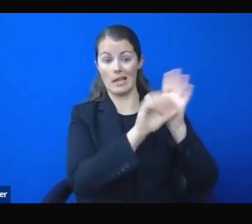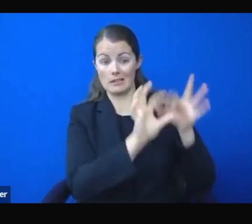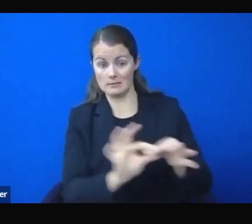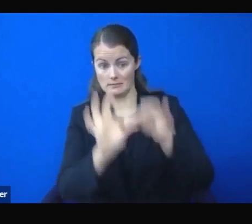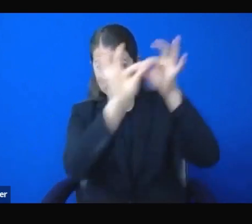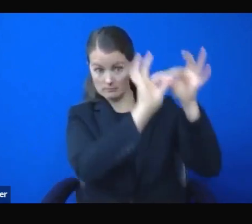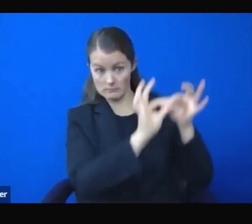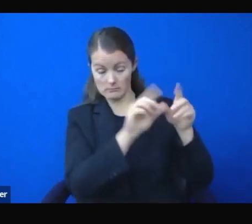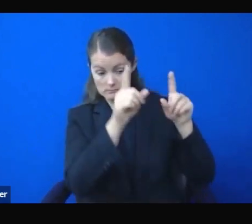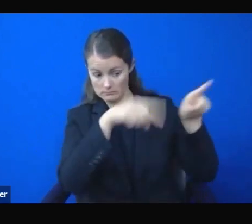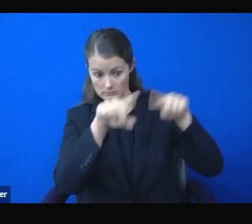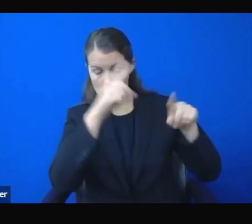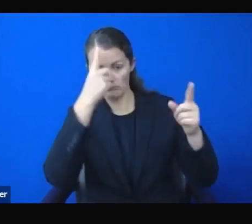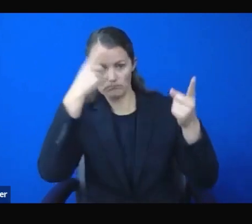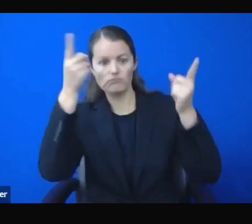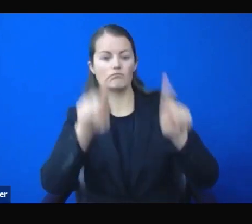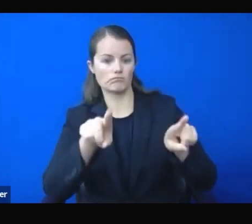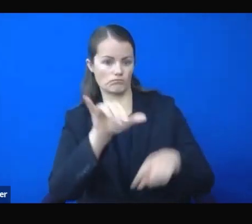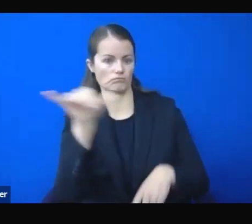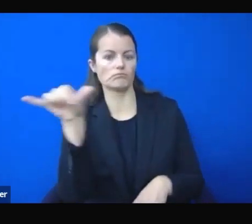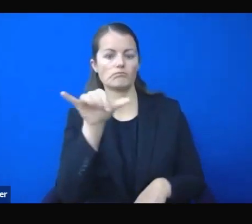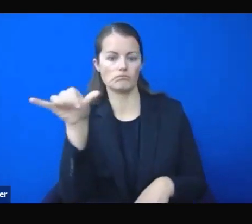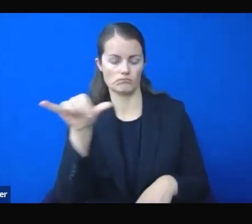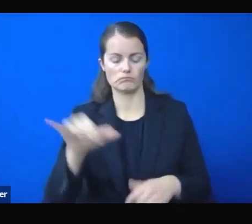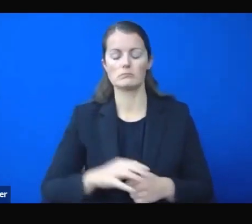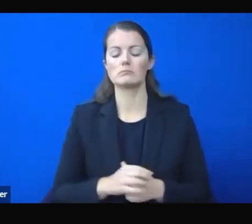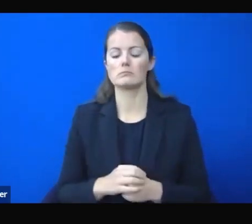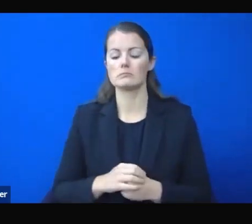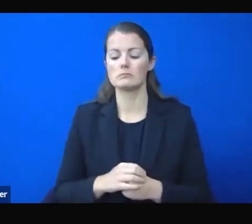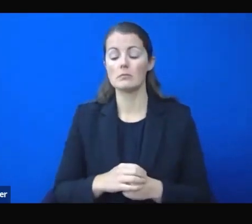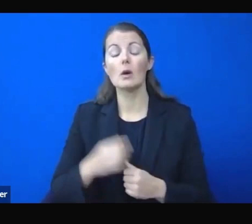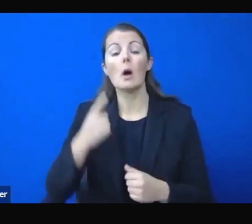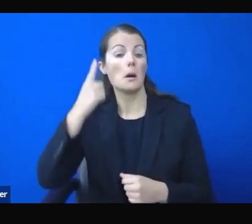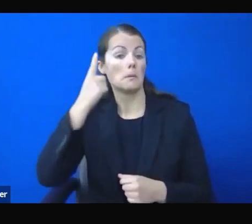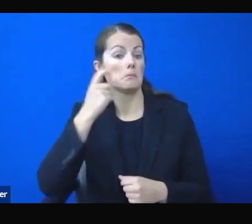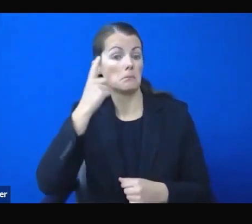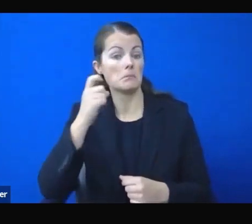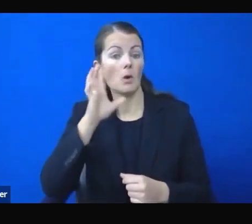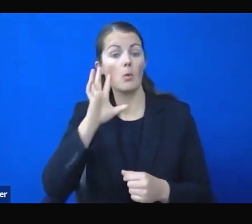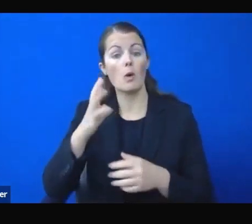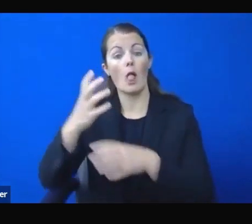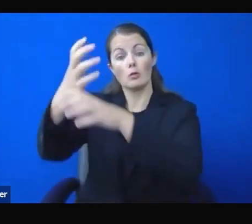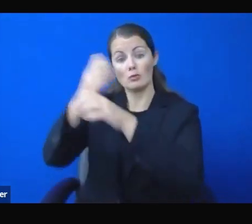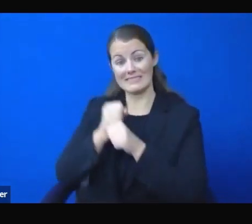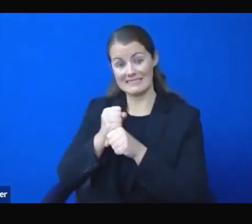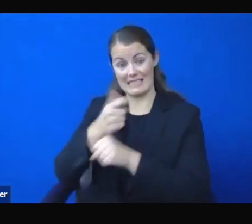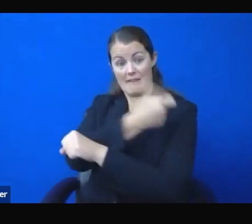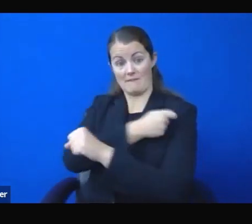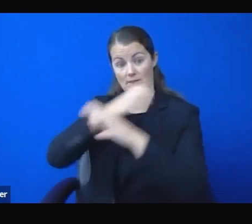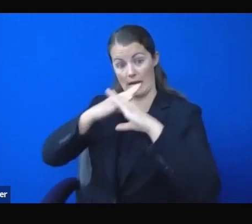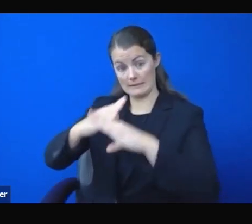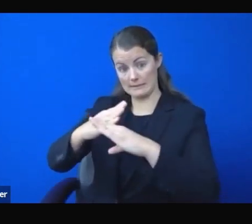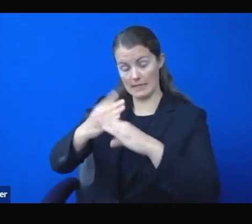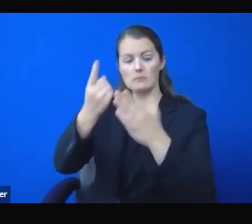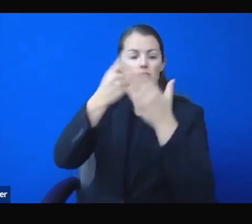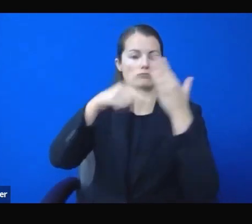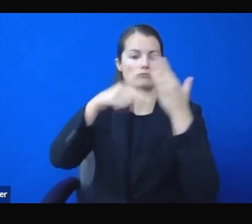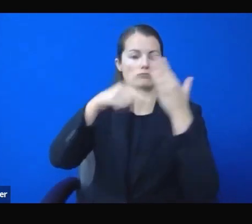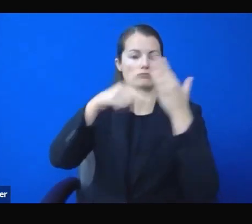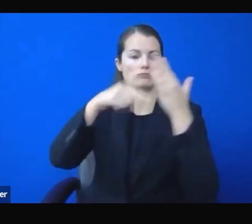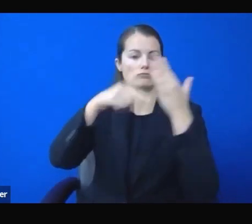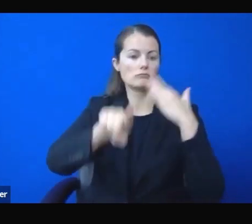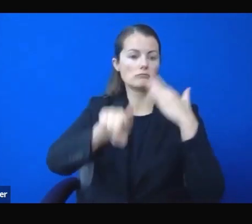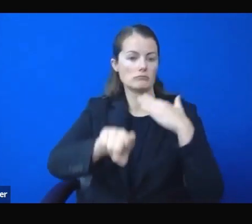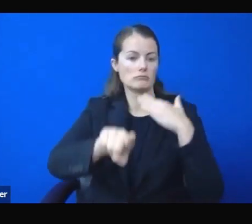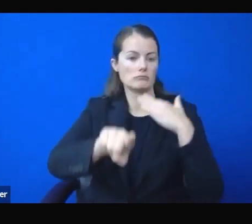as well. We anticipate receiving the first shipment in the state on Monday, and the state team has worked closely with our